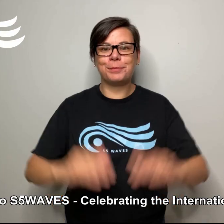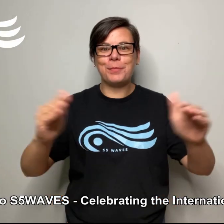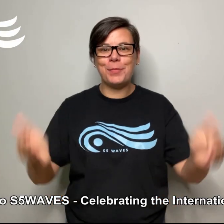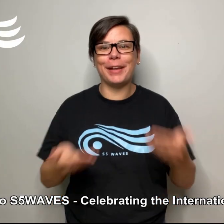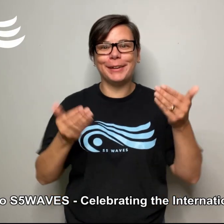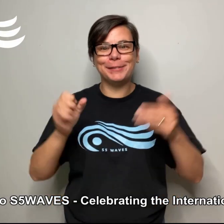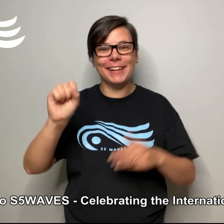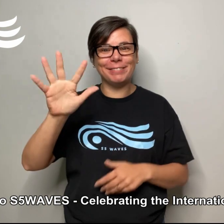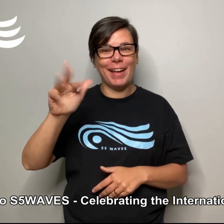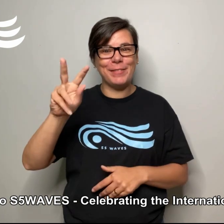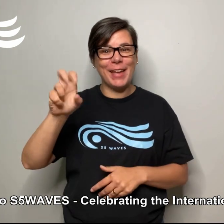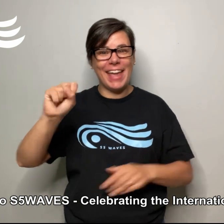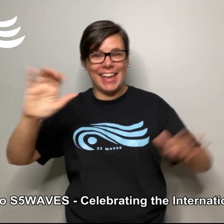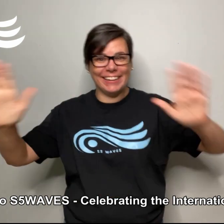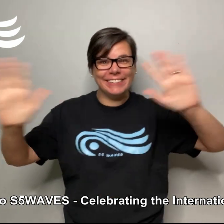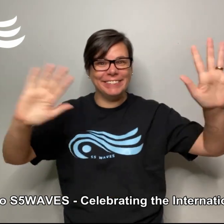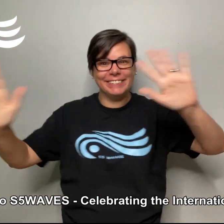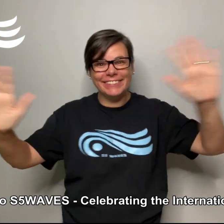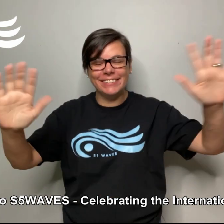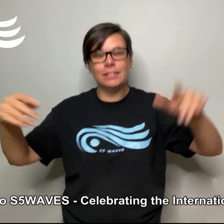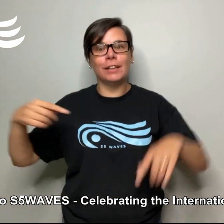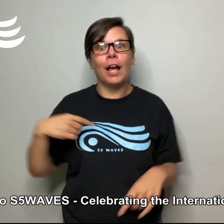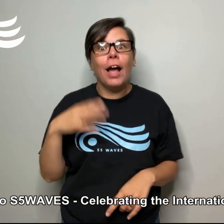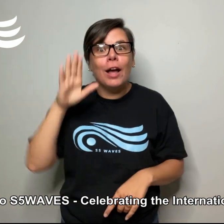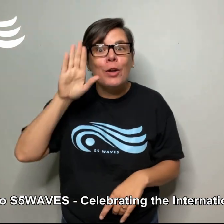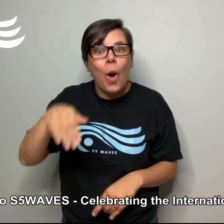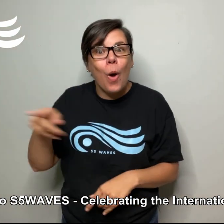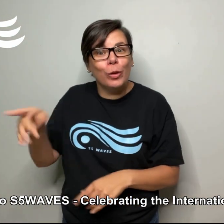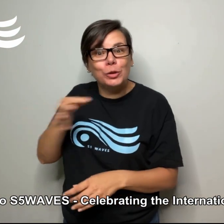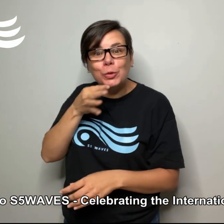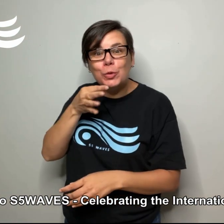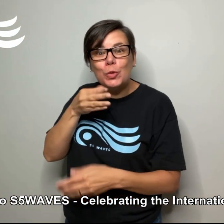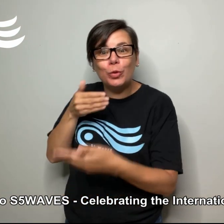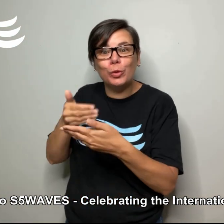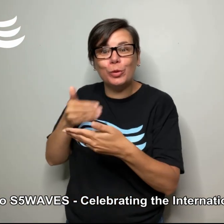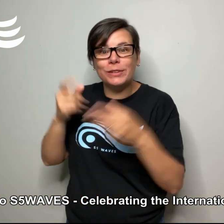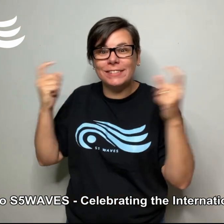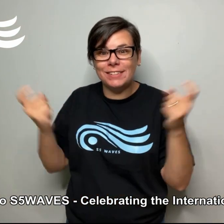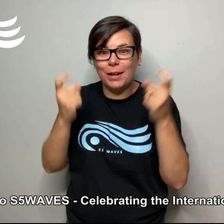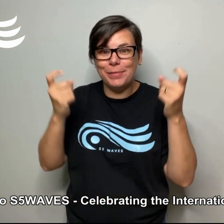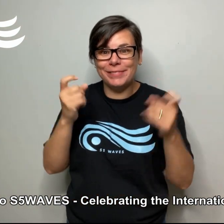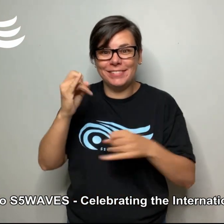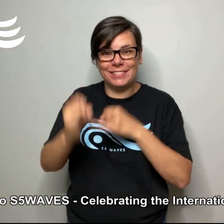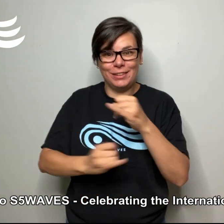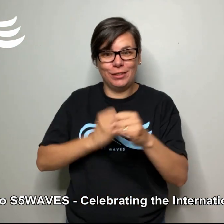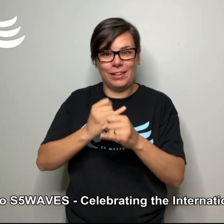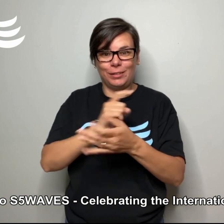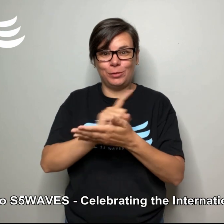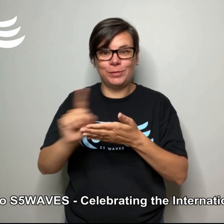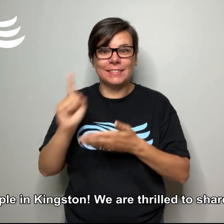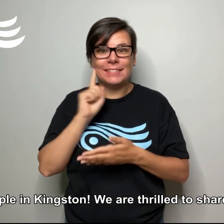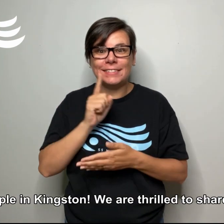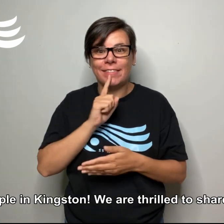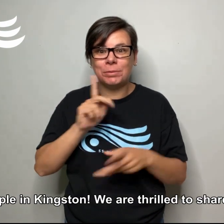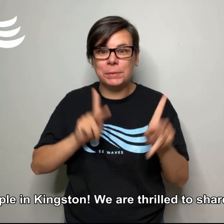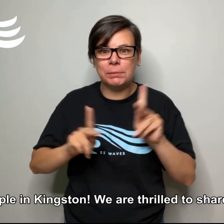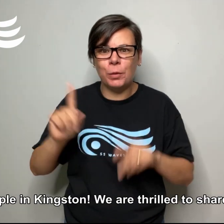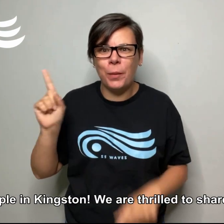Welcome to S5 Waves, celebrating the International Week of Deaf People